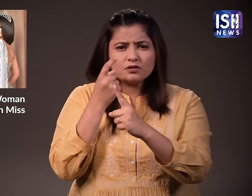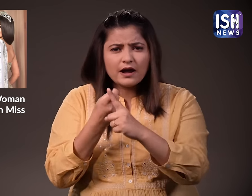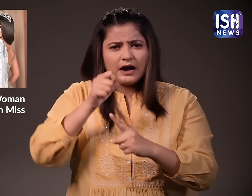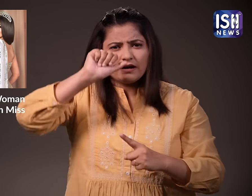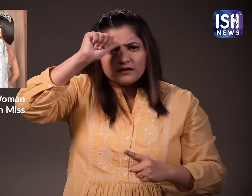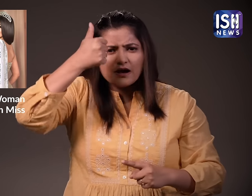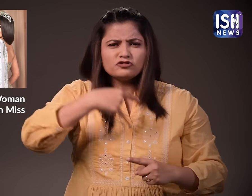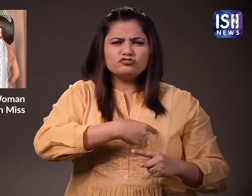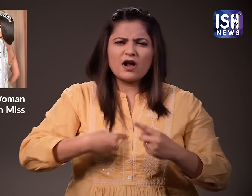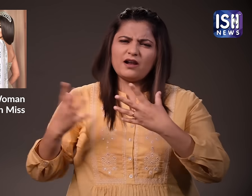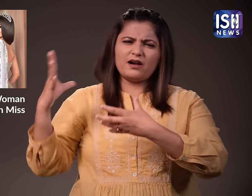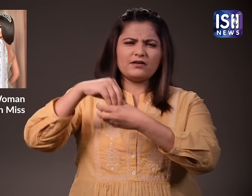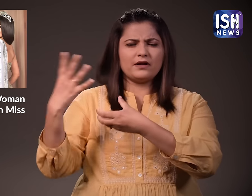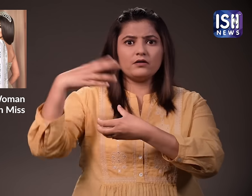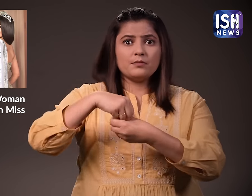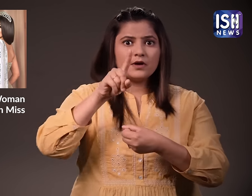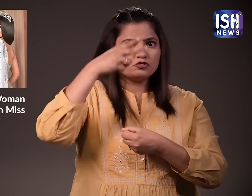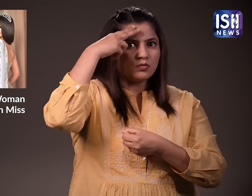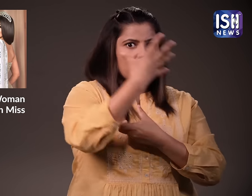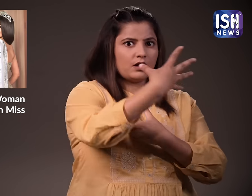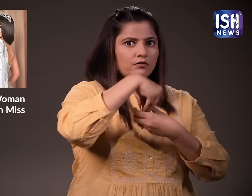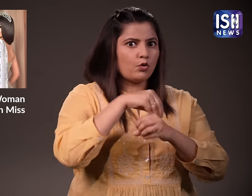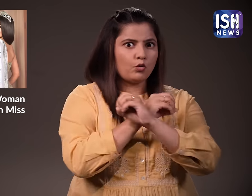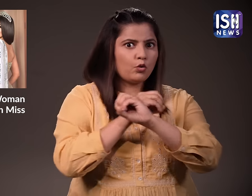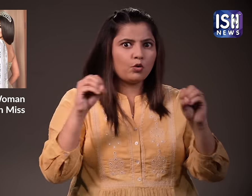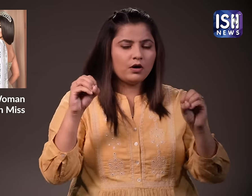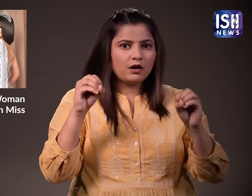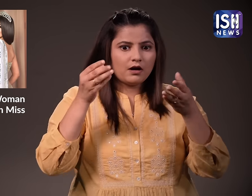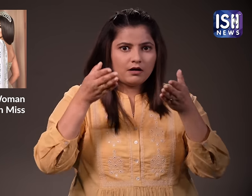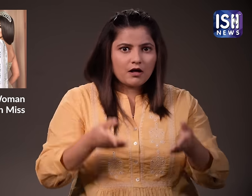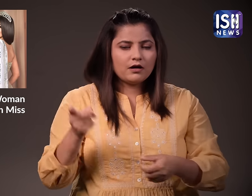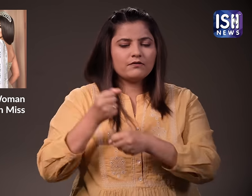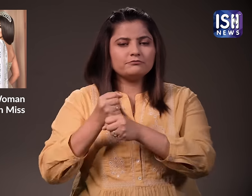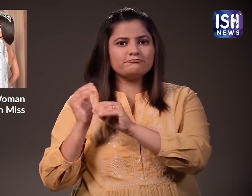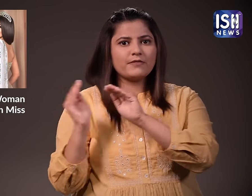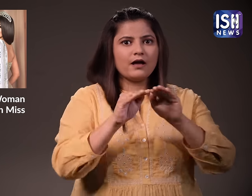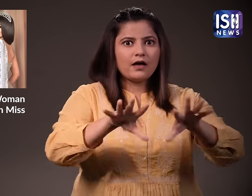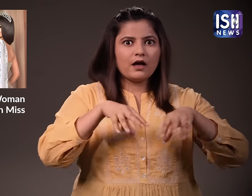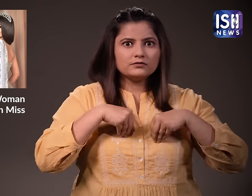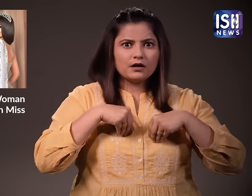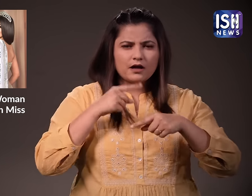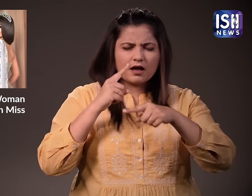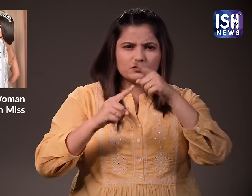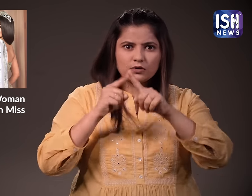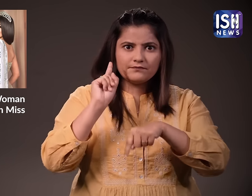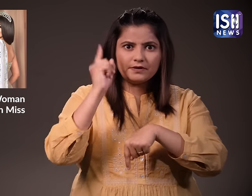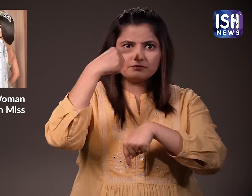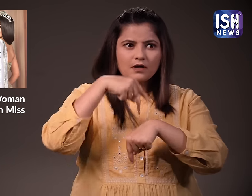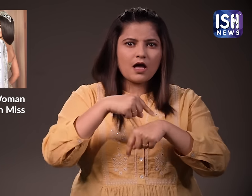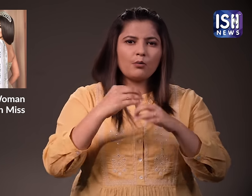UK, India, China all countries participate but Saudi Arabia never participated. Now for the first time, the government is